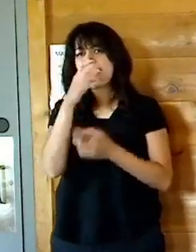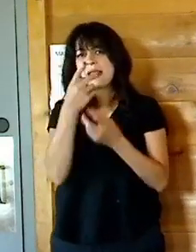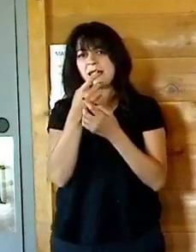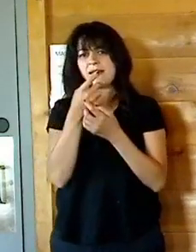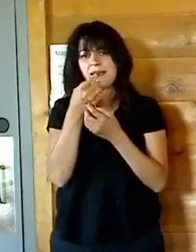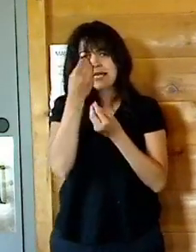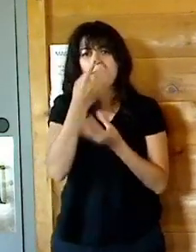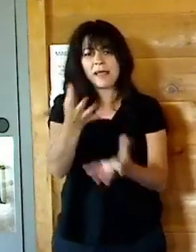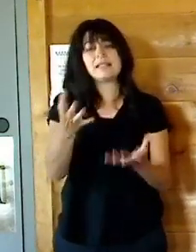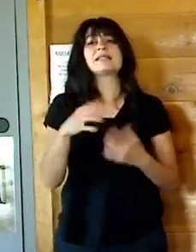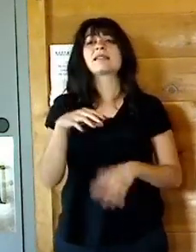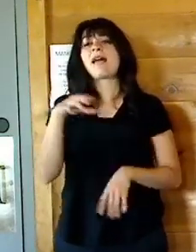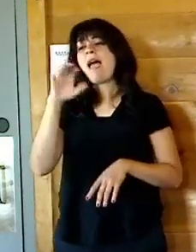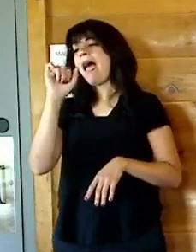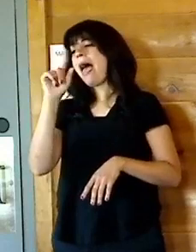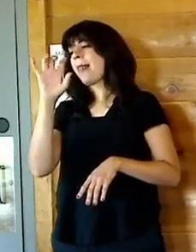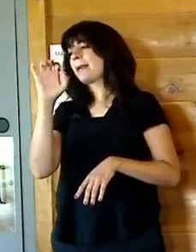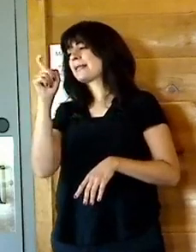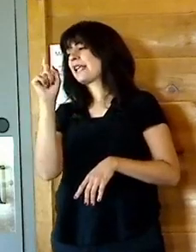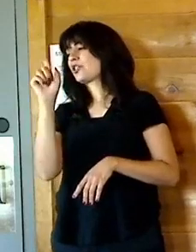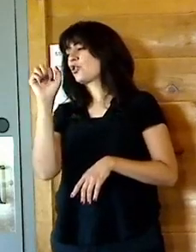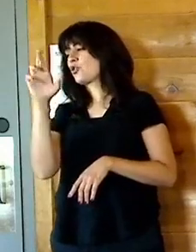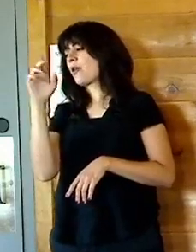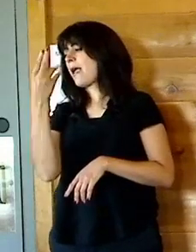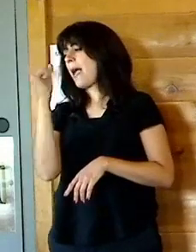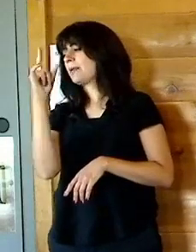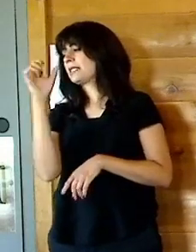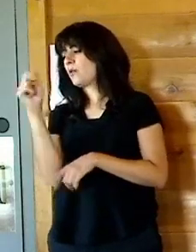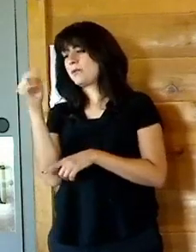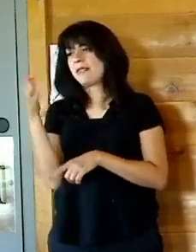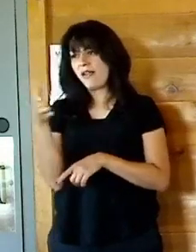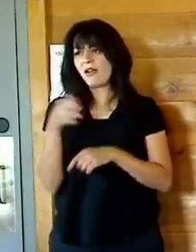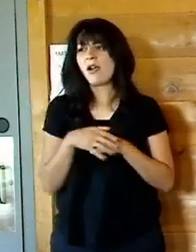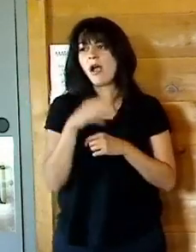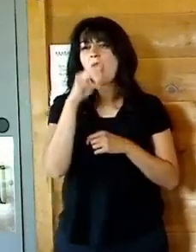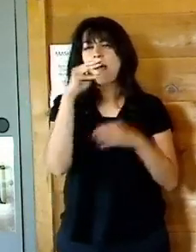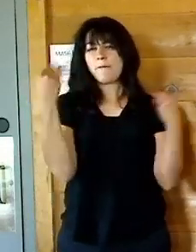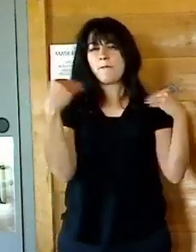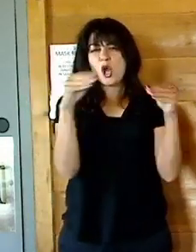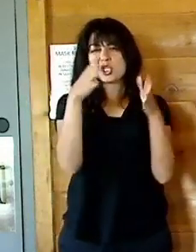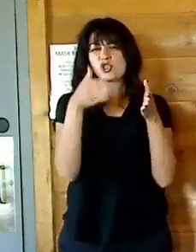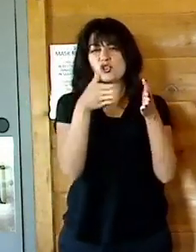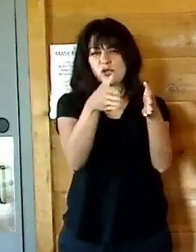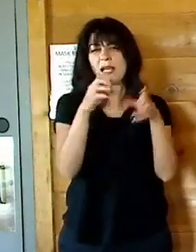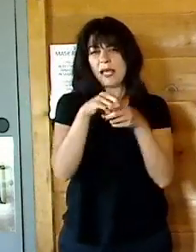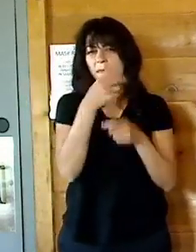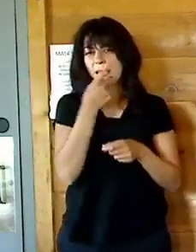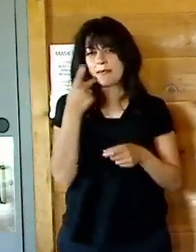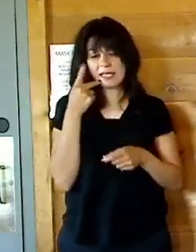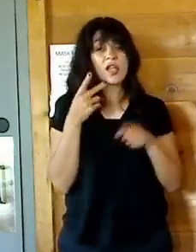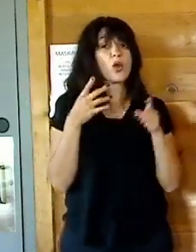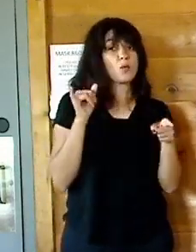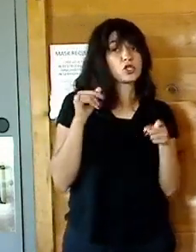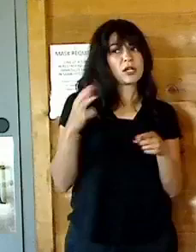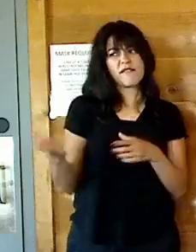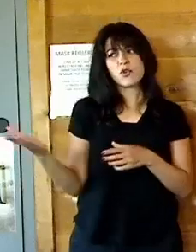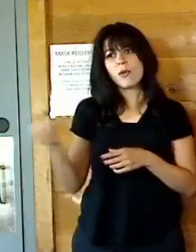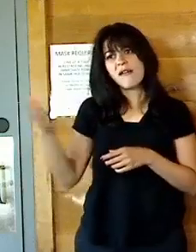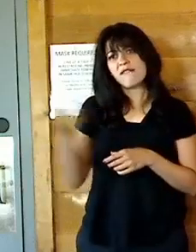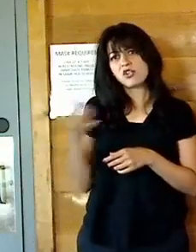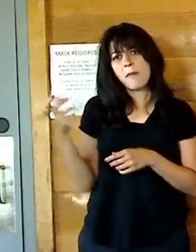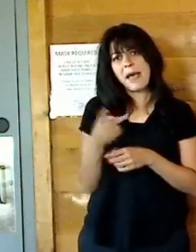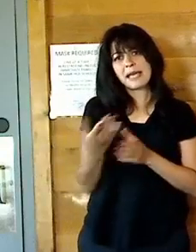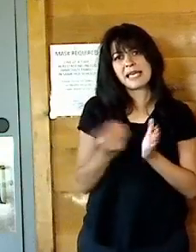to get you back, Joe. I think we should have a full meeting on local history. Me, you, and Dr. Will Tatum. Yes. It'll